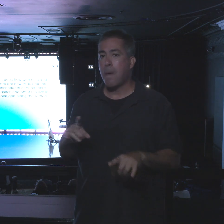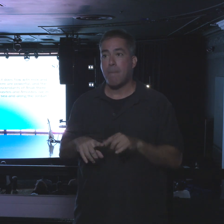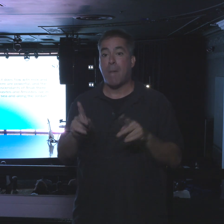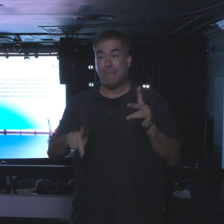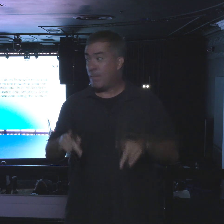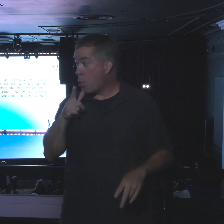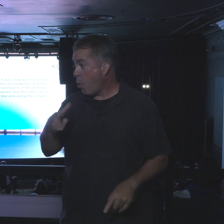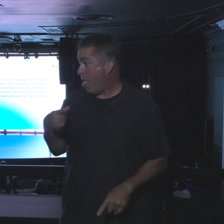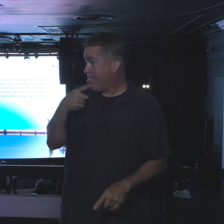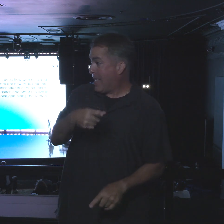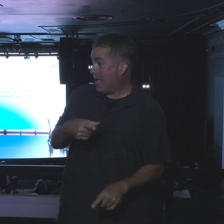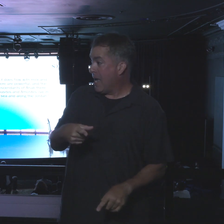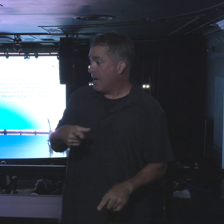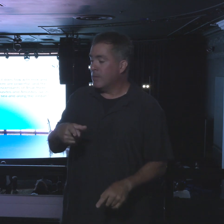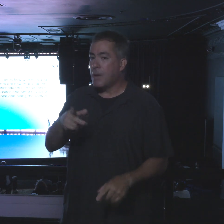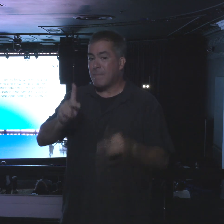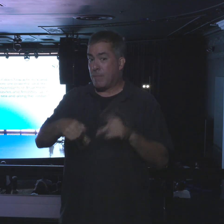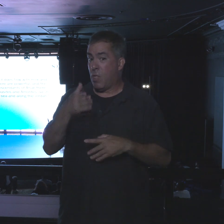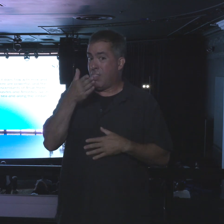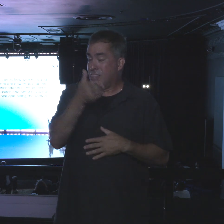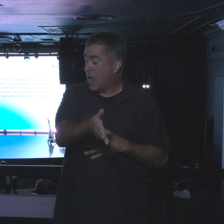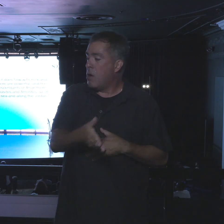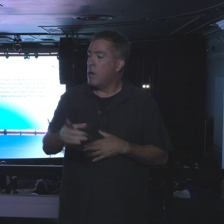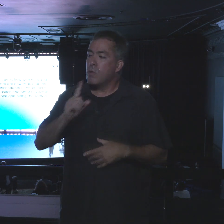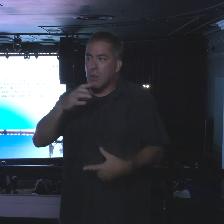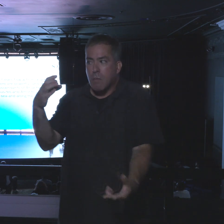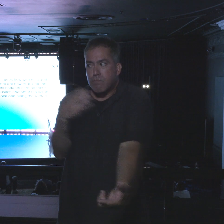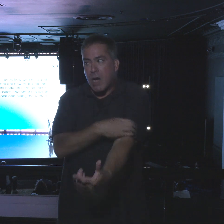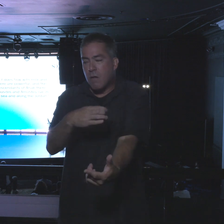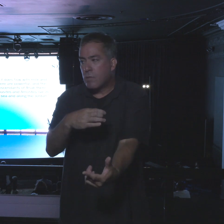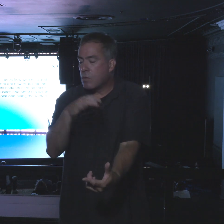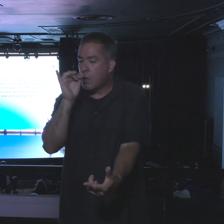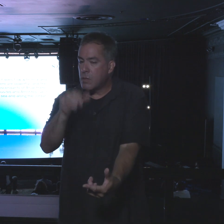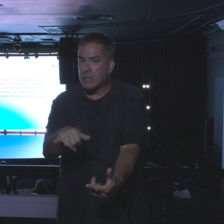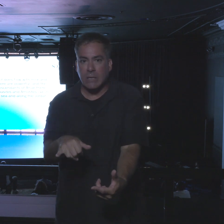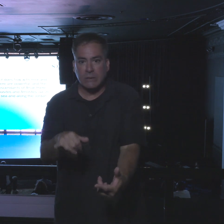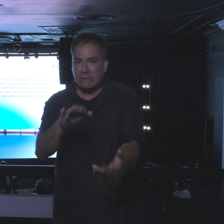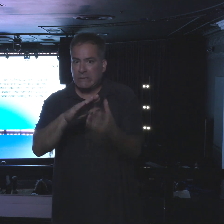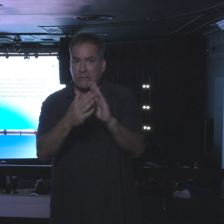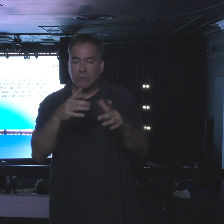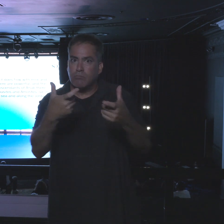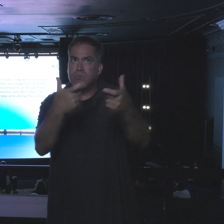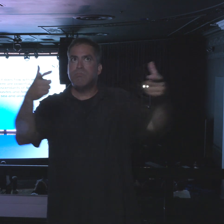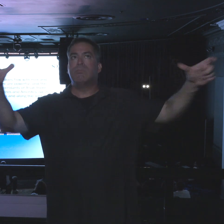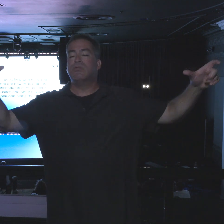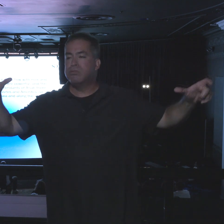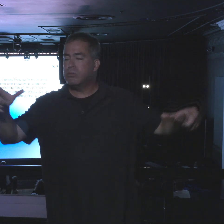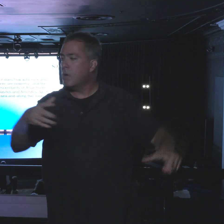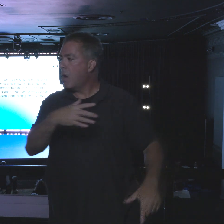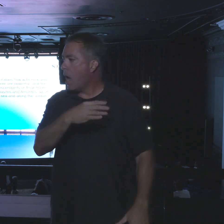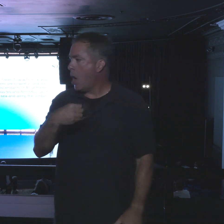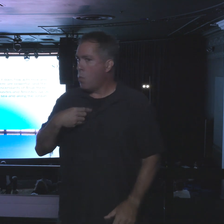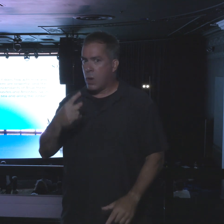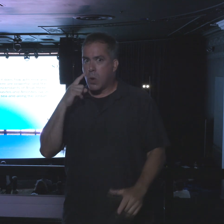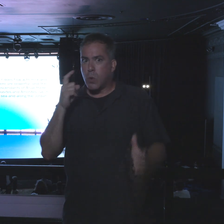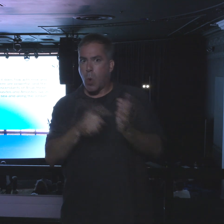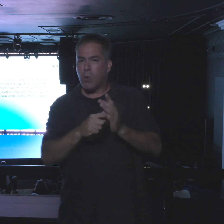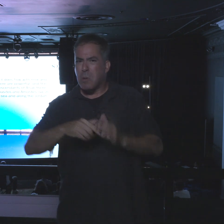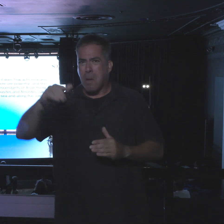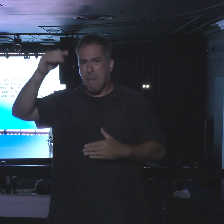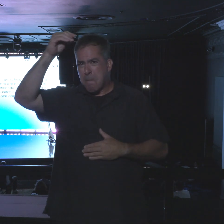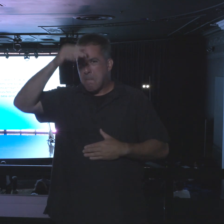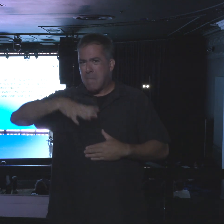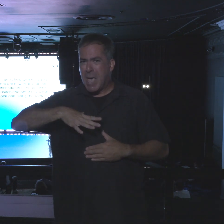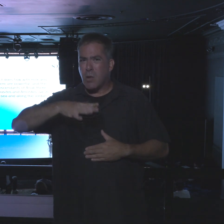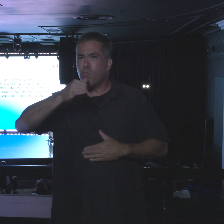there, they're powerful. And the cities are fortified and large. We even saw descendants of Anak there. The